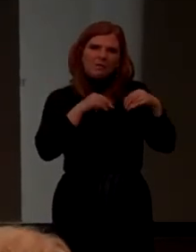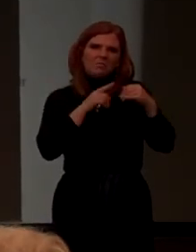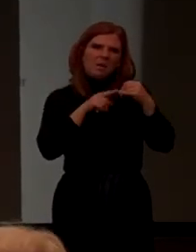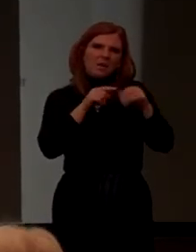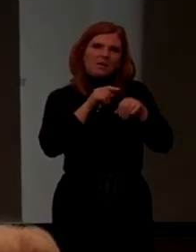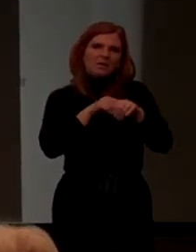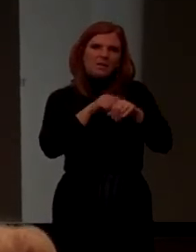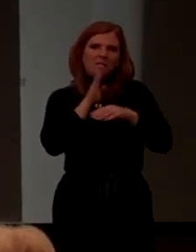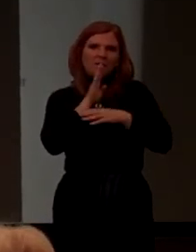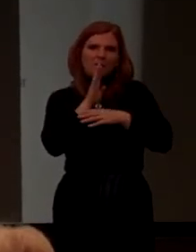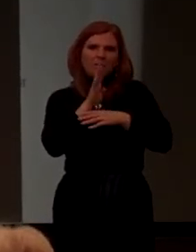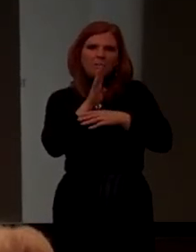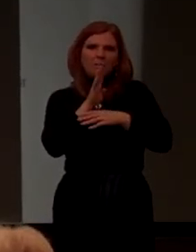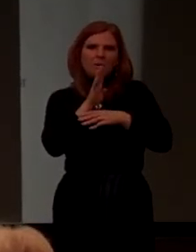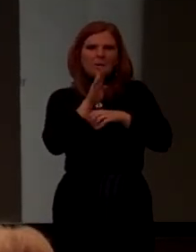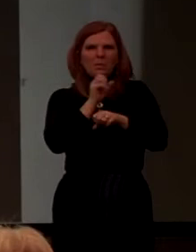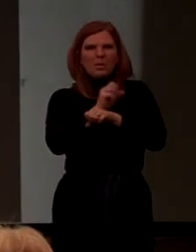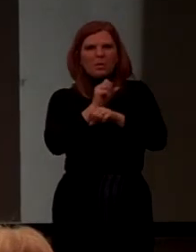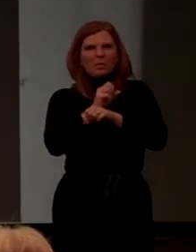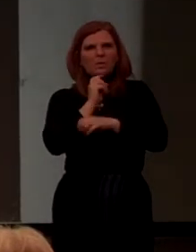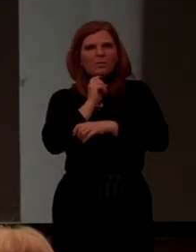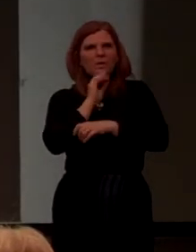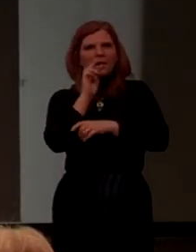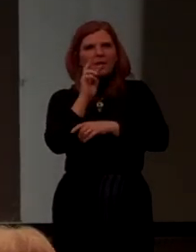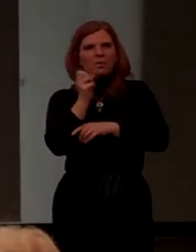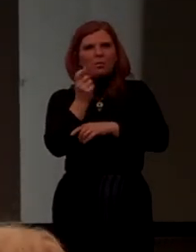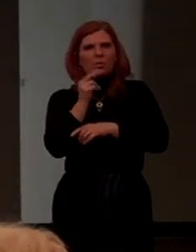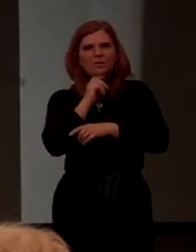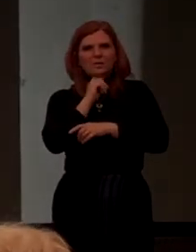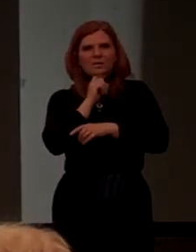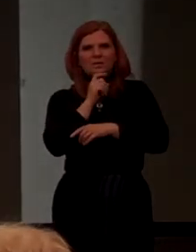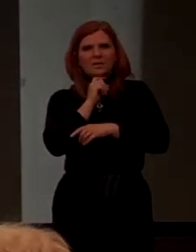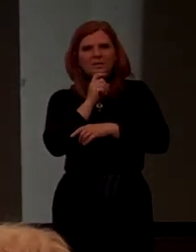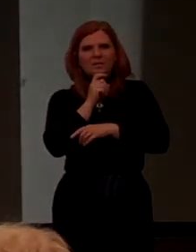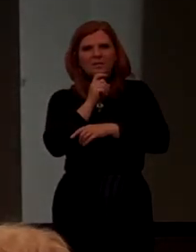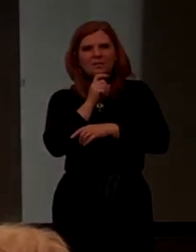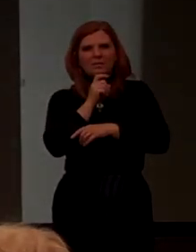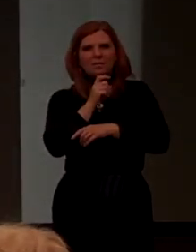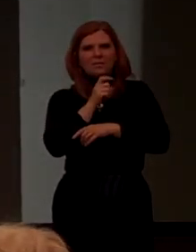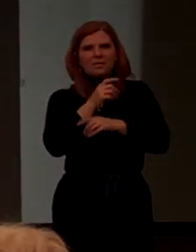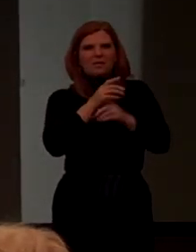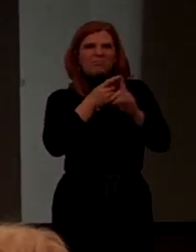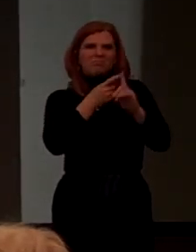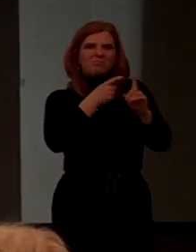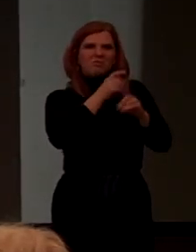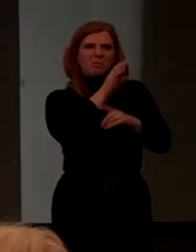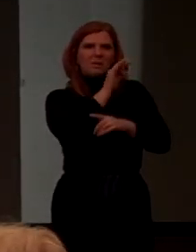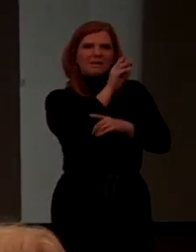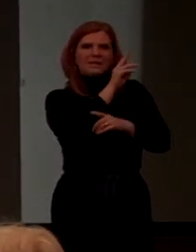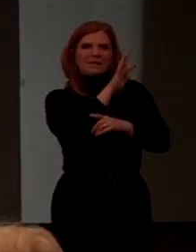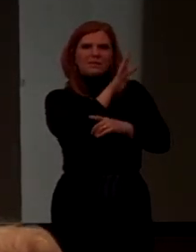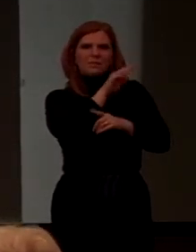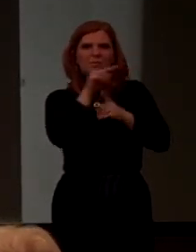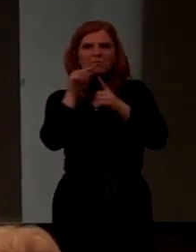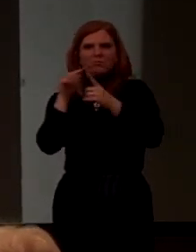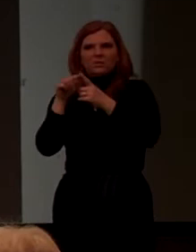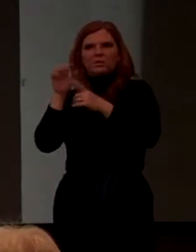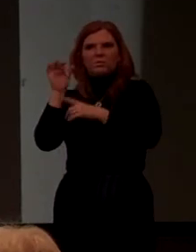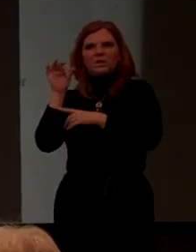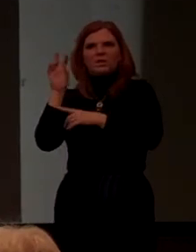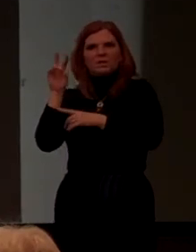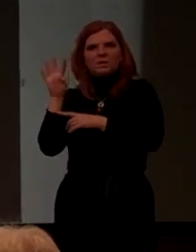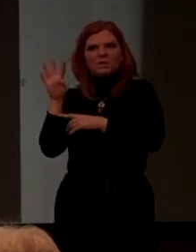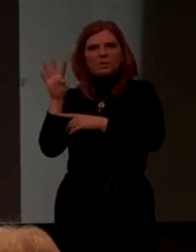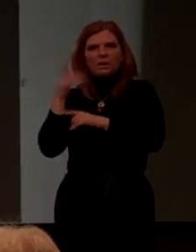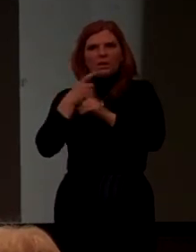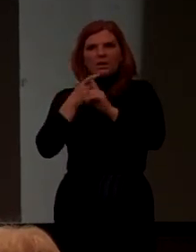time of being employed at Weirdon Steel, I worked there eight different years from 1964 to 74, and